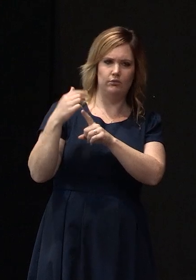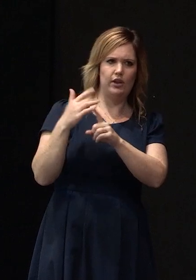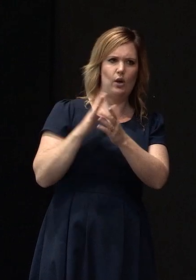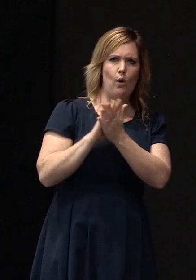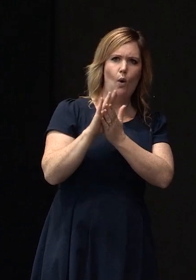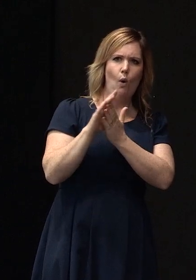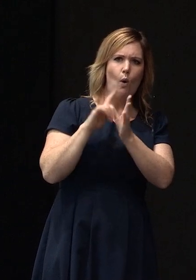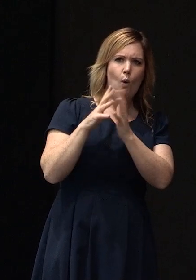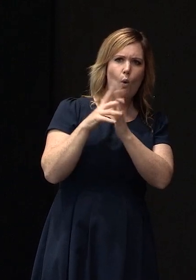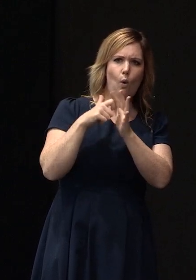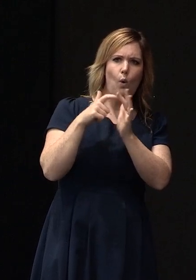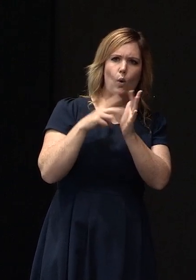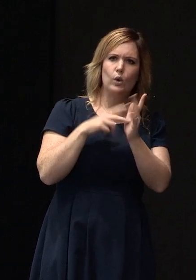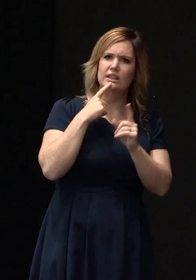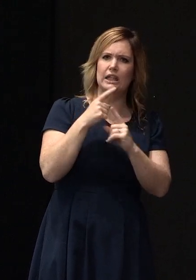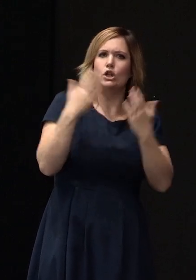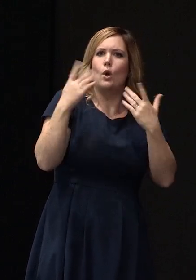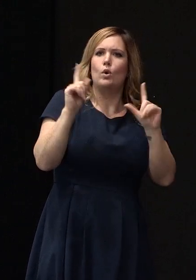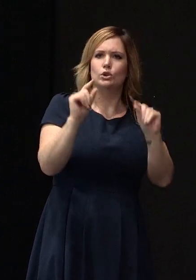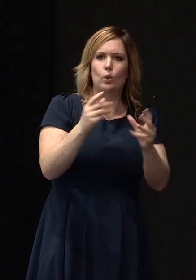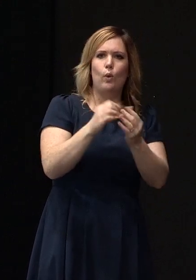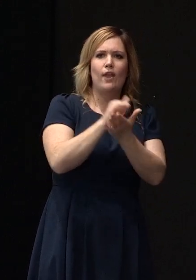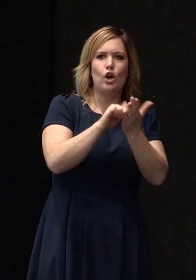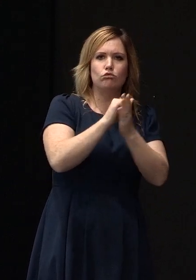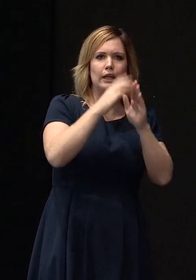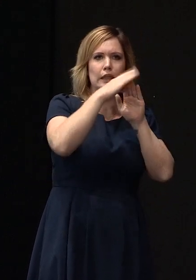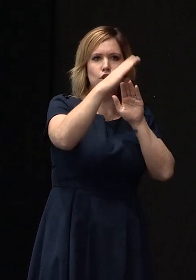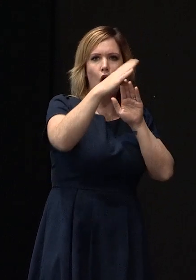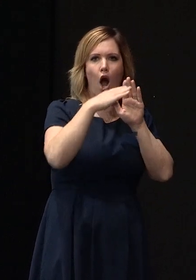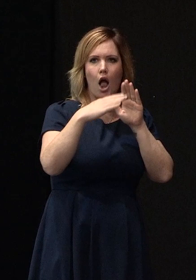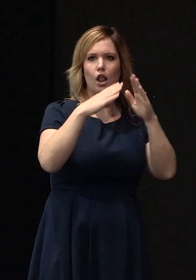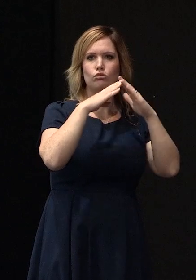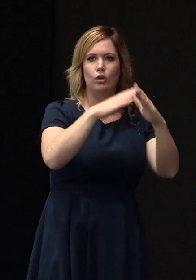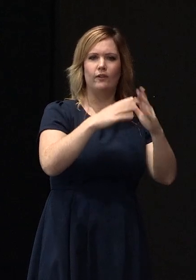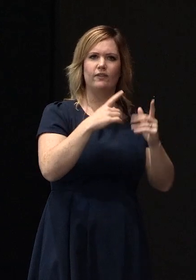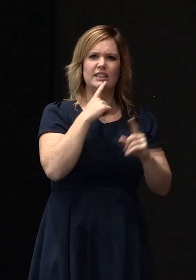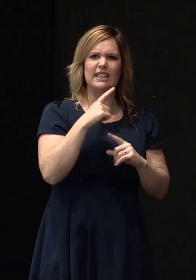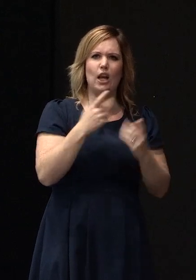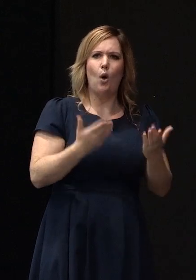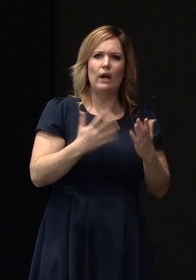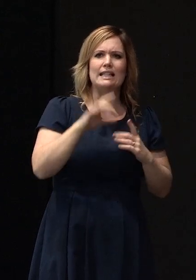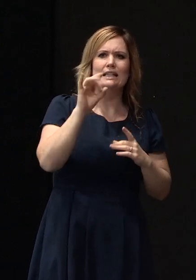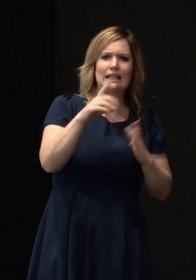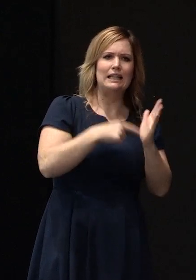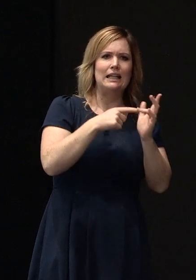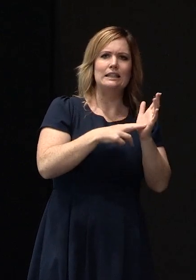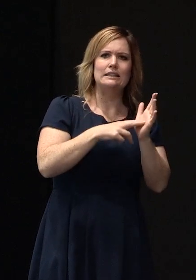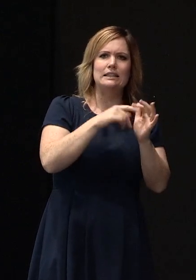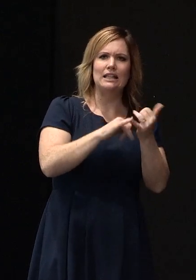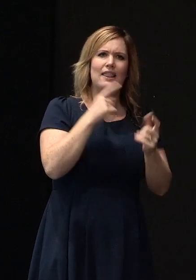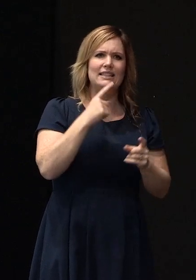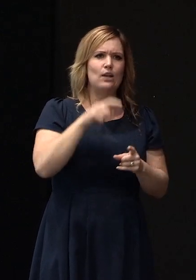know what they're going to do about this concrete tile roof which apparently weighs many tons he said oh we'll just jack it up